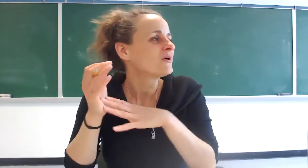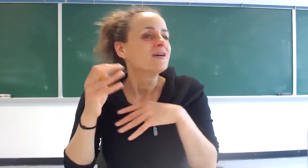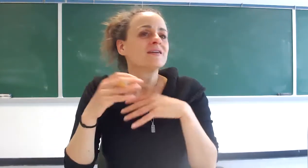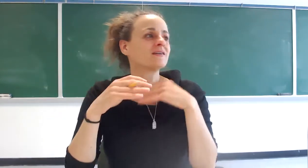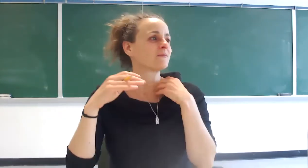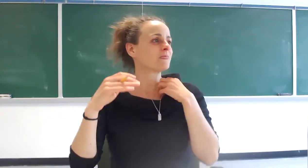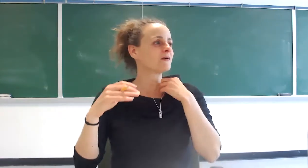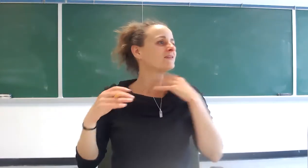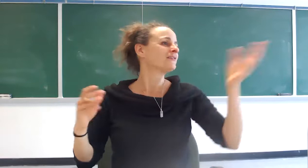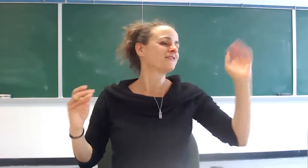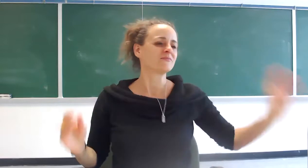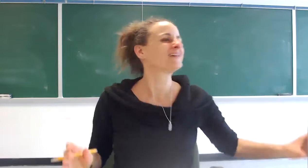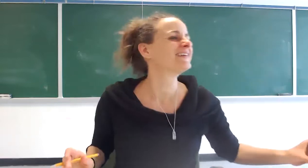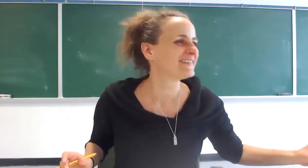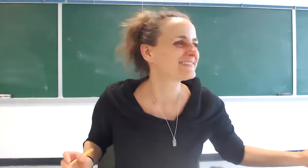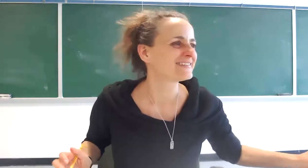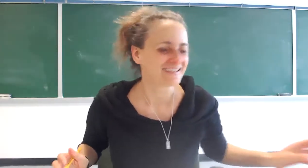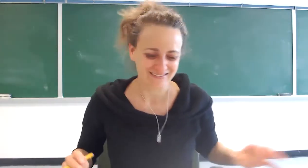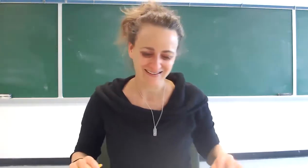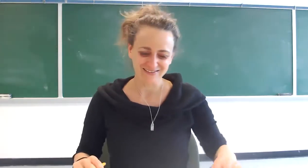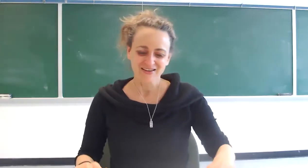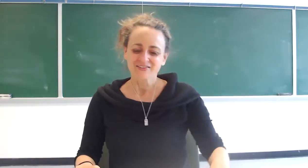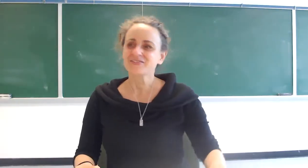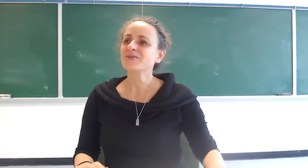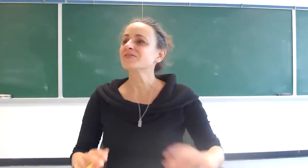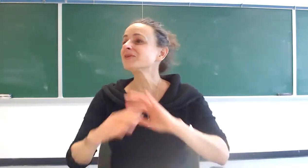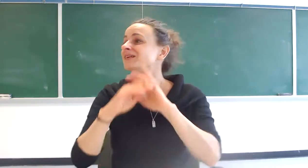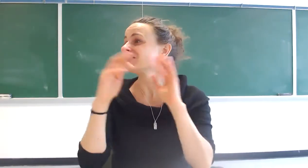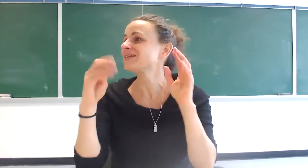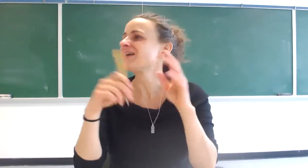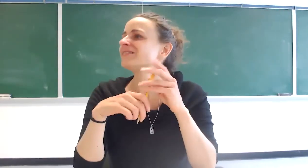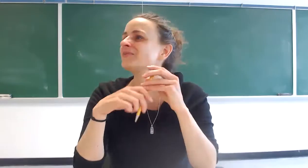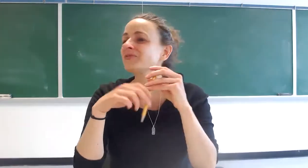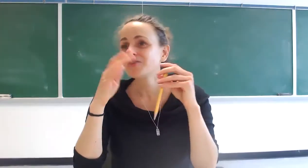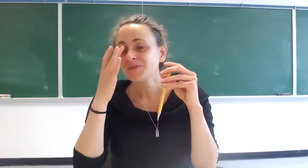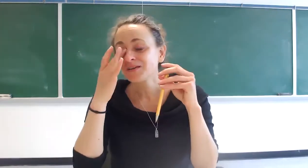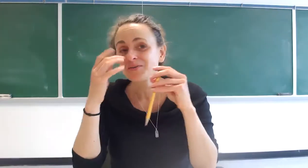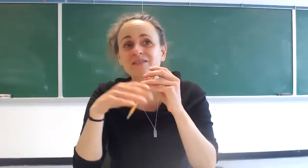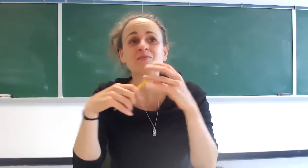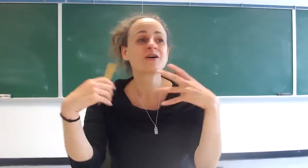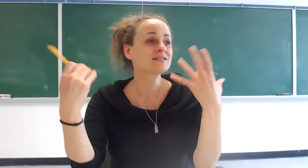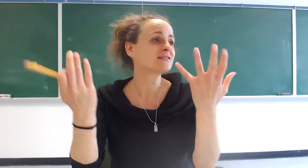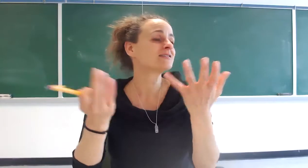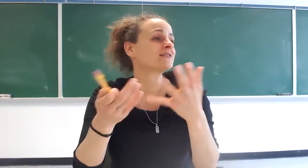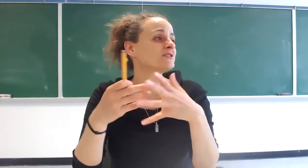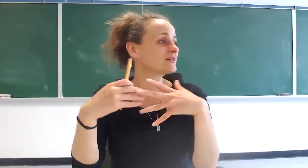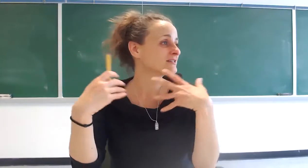yeah thank you that's it yes thank you so it's really great class I'm also going to be including some practices some Chinese